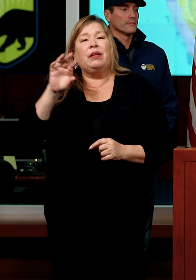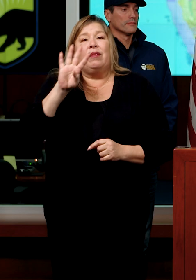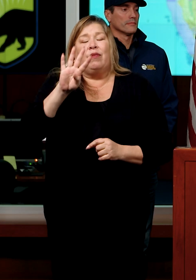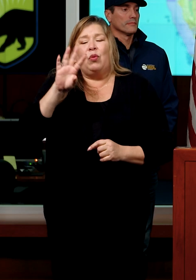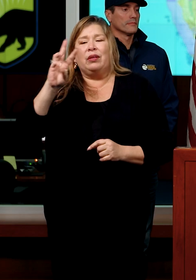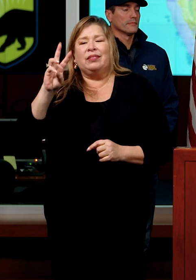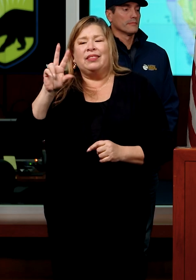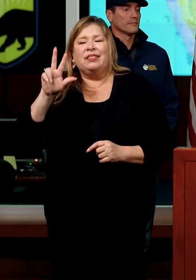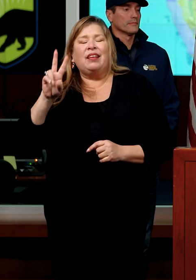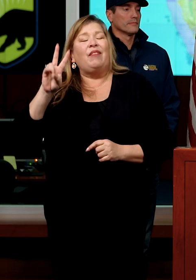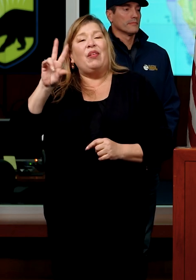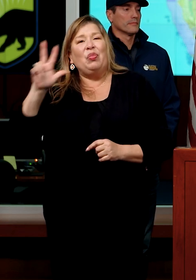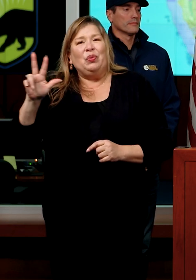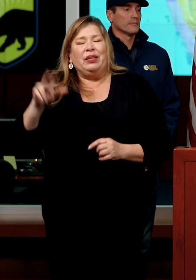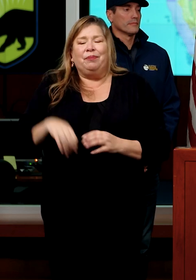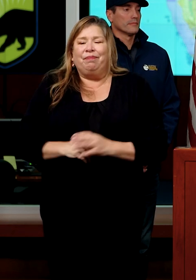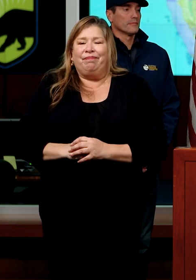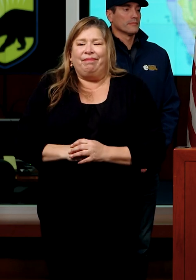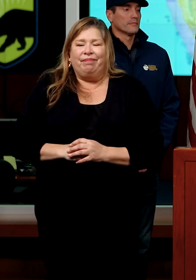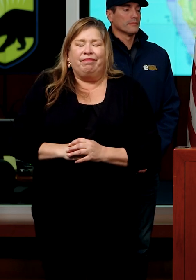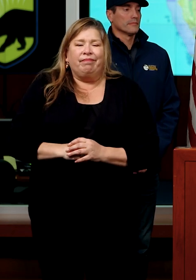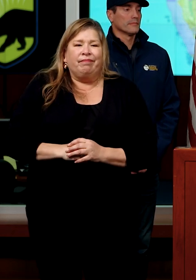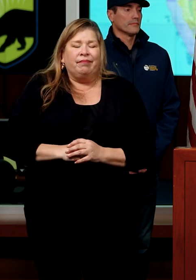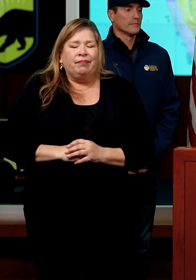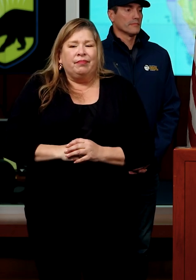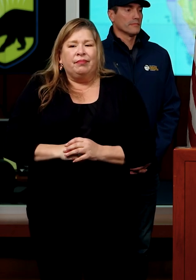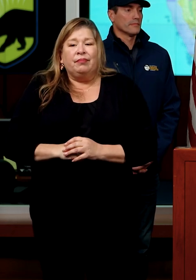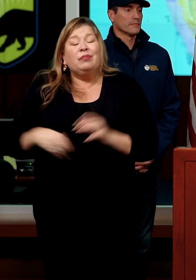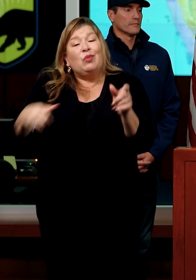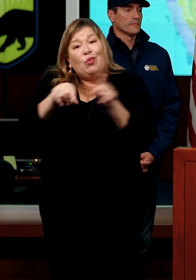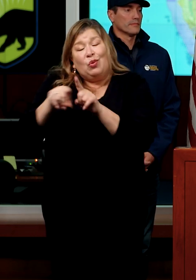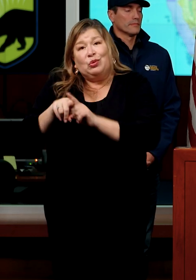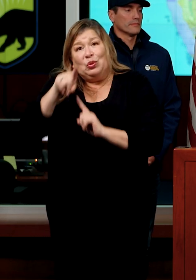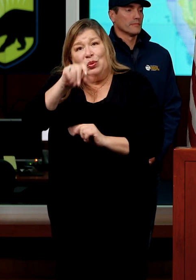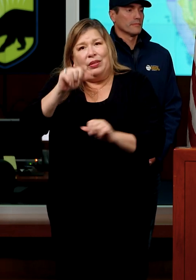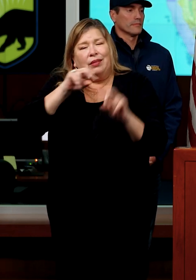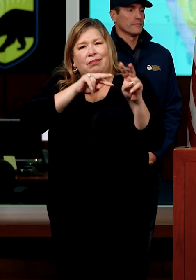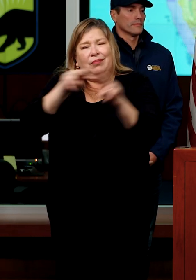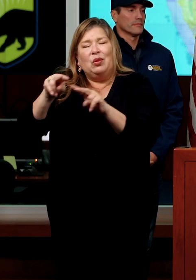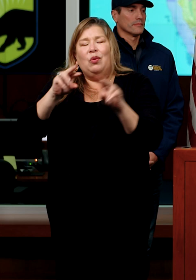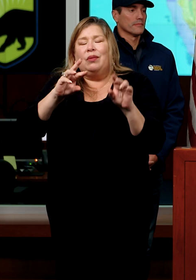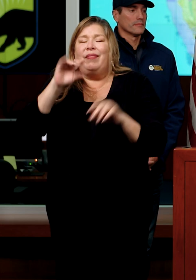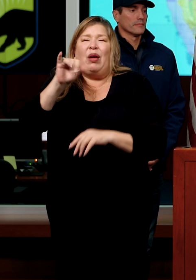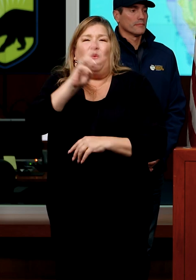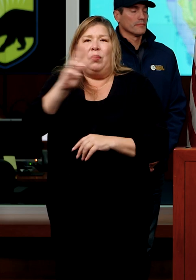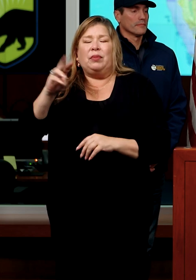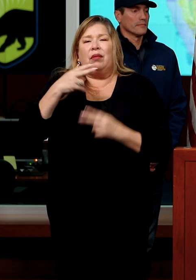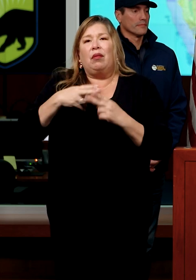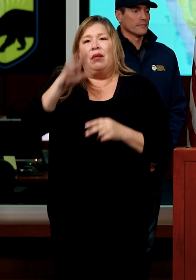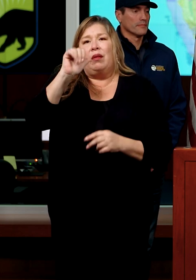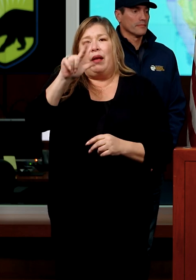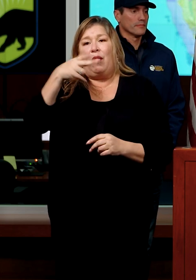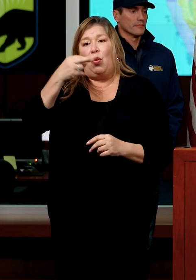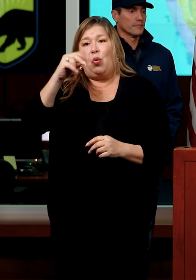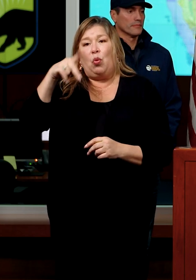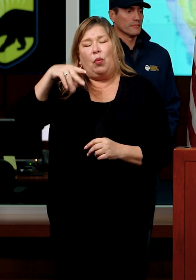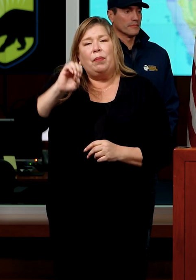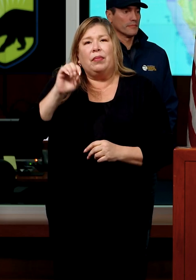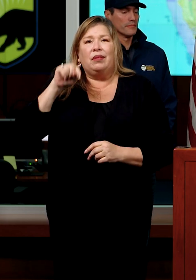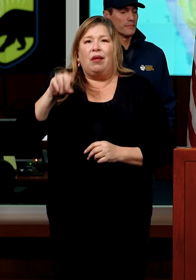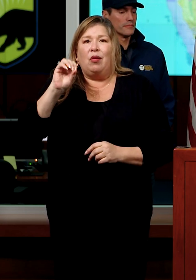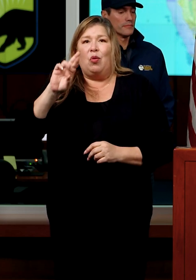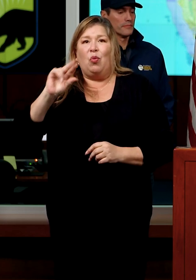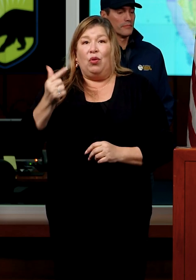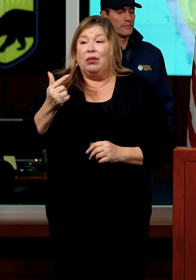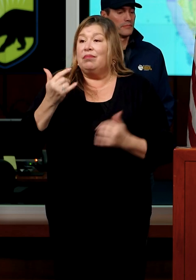1-833-317-4673. Also, you can visit the website calhope.org. With that, I'm